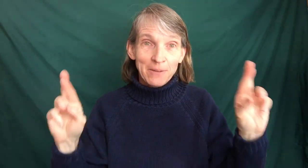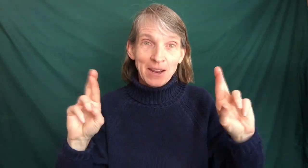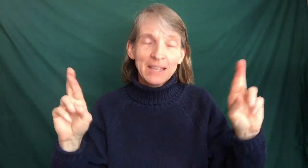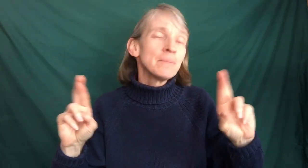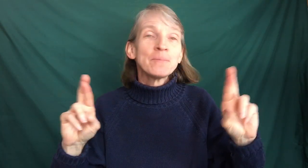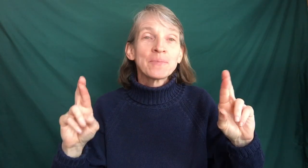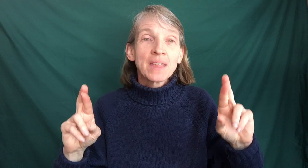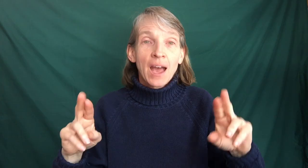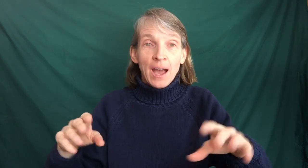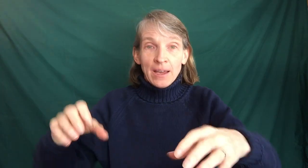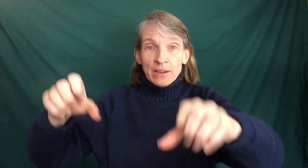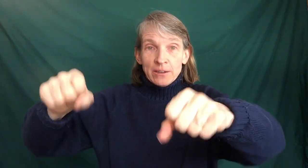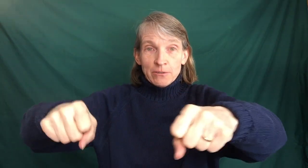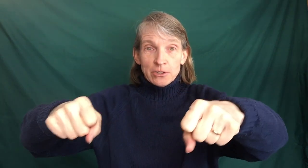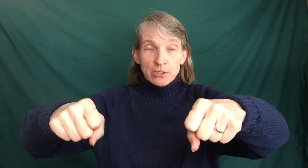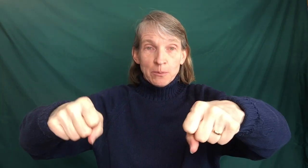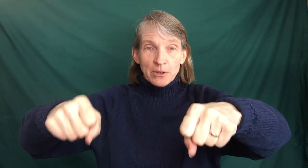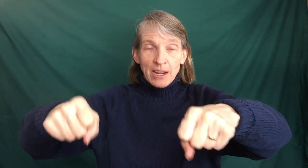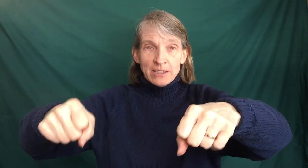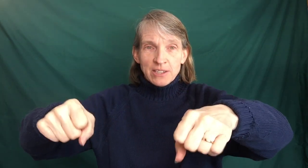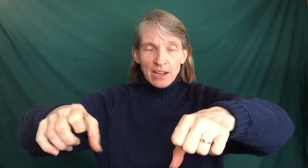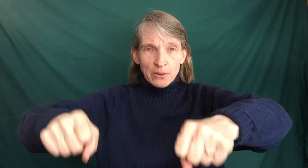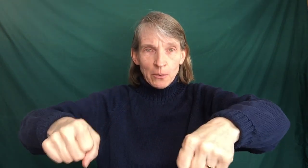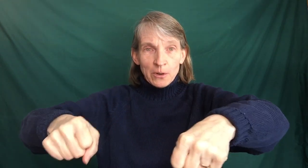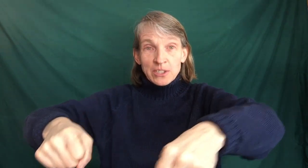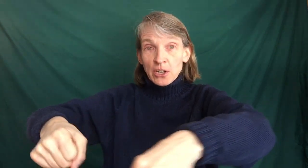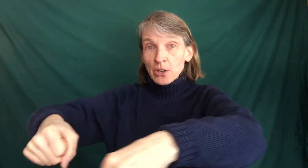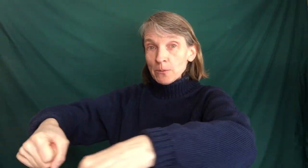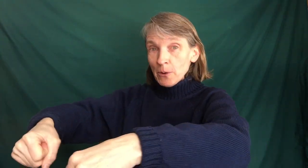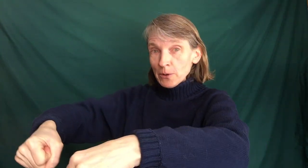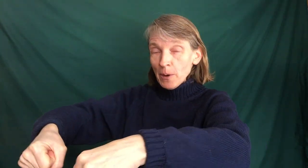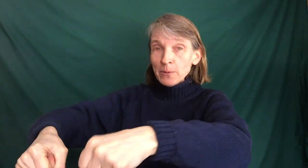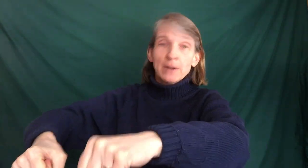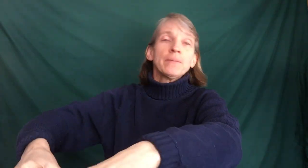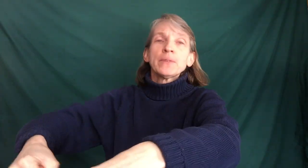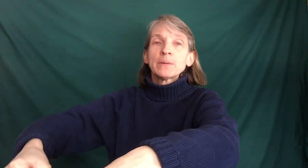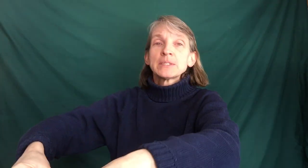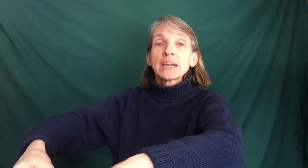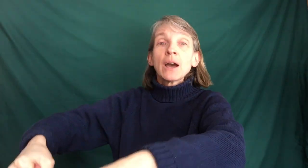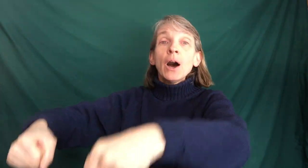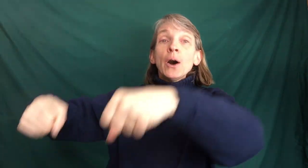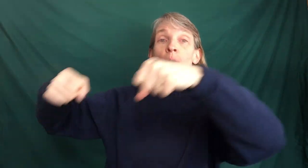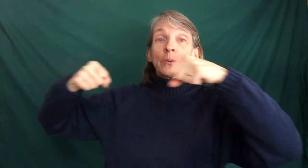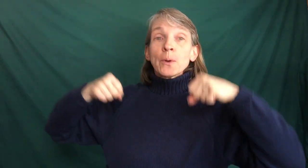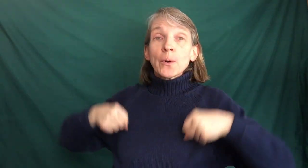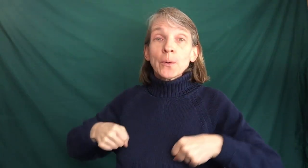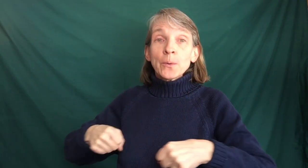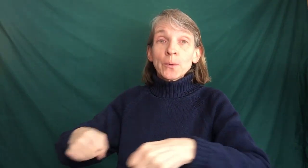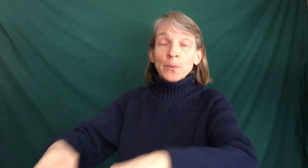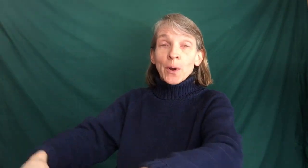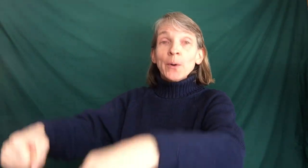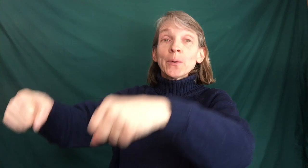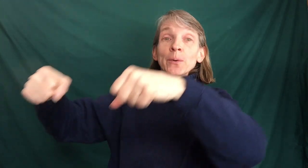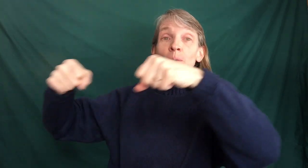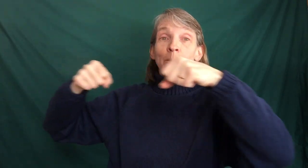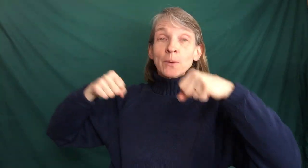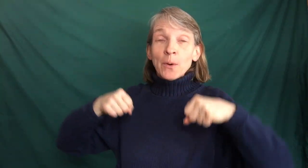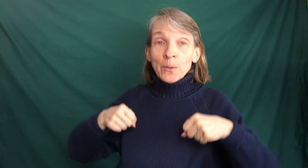Okay ready? First you put your hands on your oars like you're gonna row your boat. We sing row row row